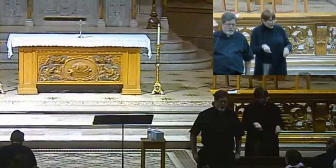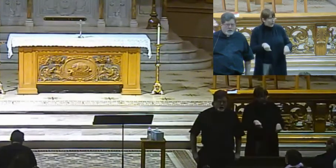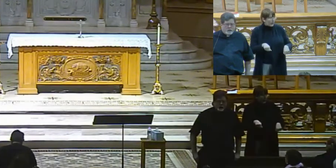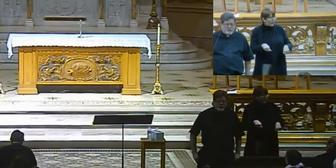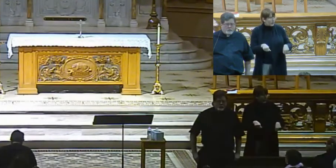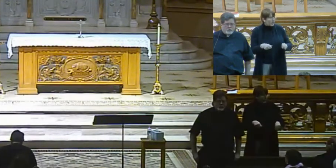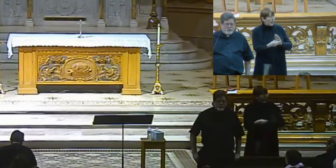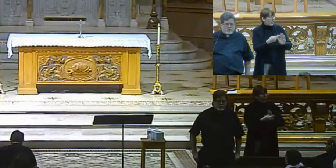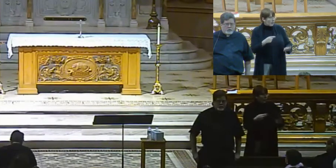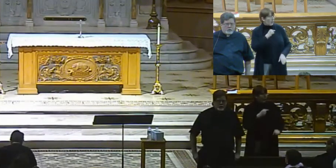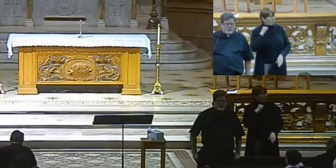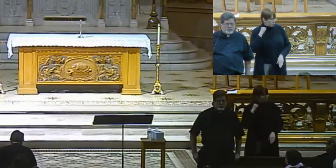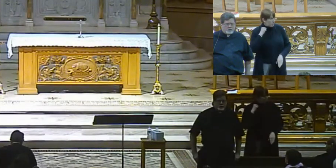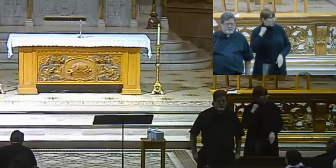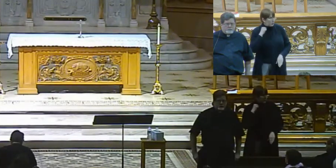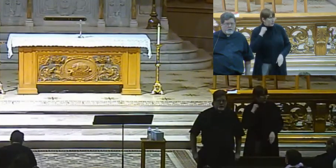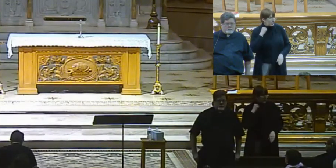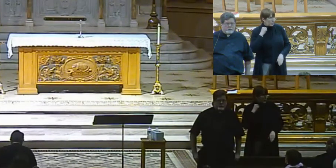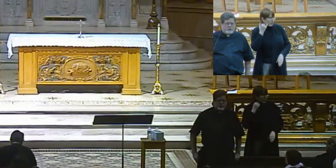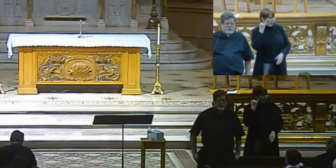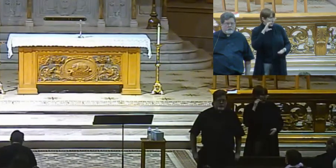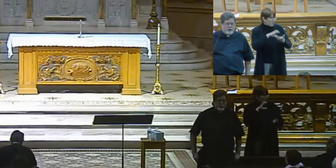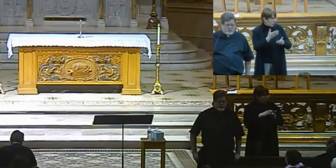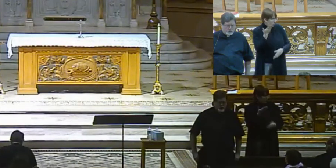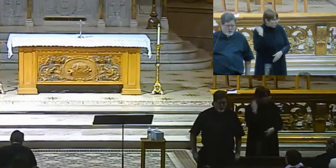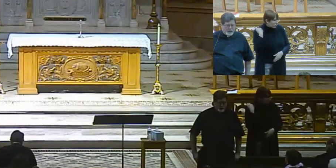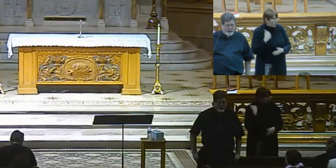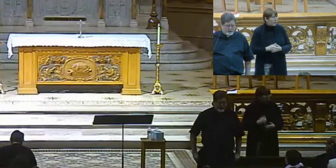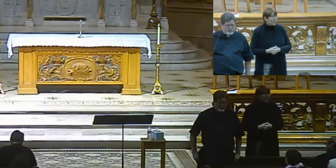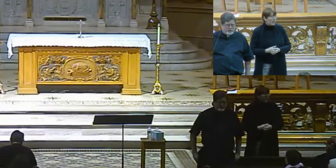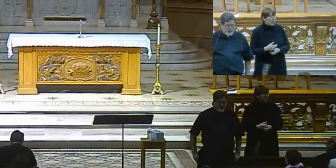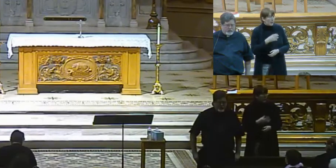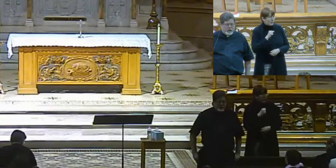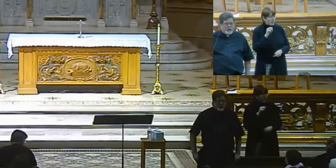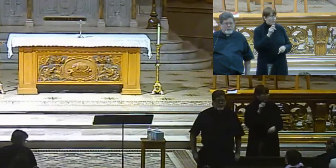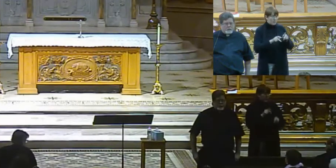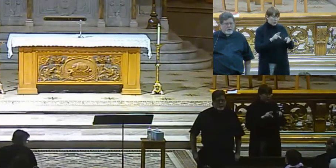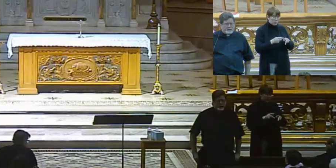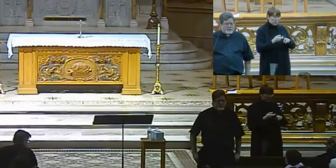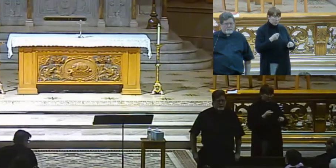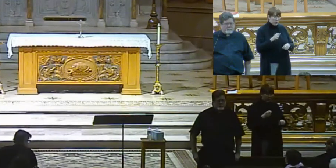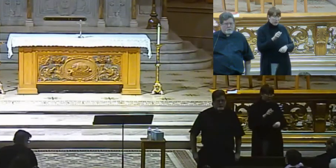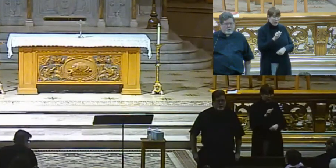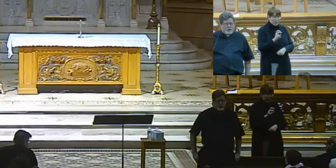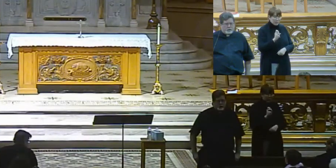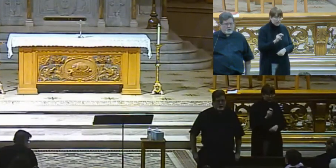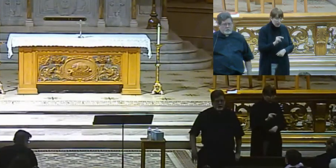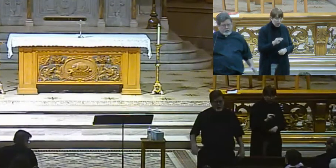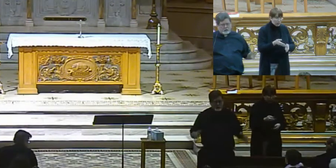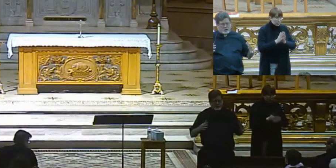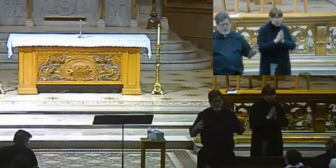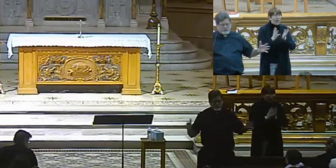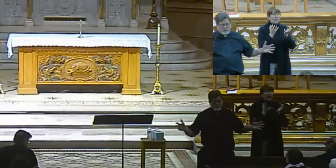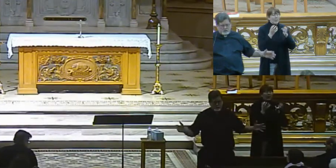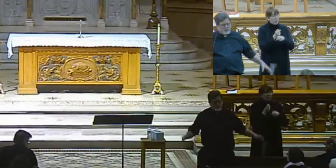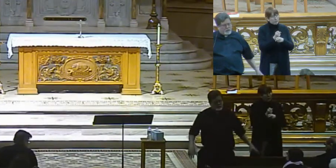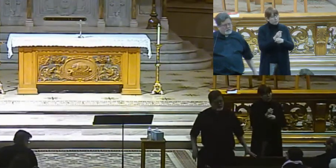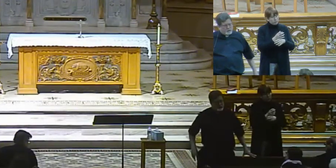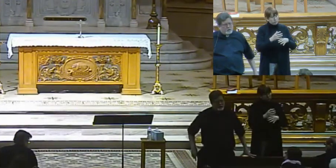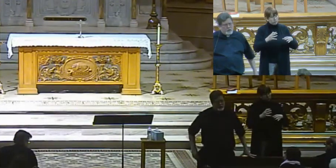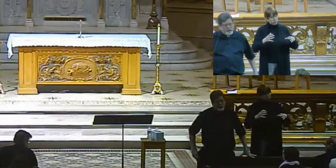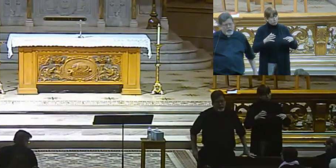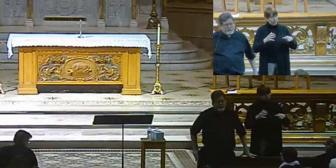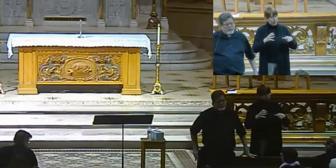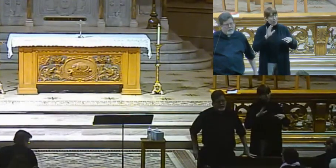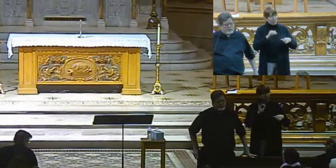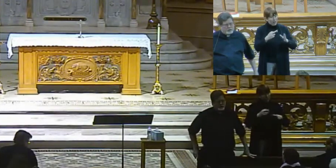When the senator on the Amazon asked for that, they were asking for an expansion of something that